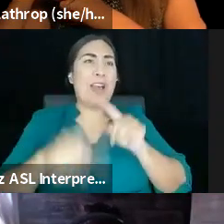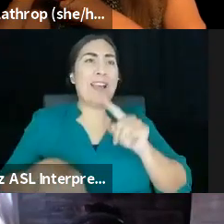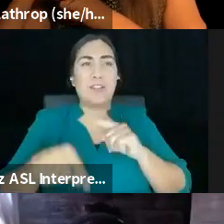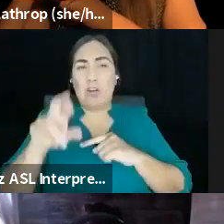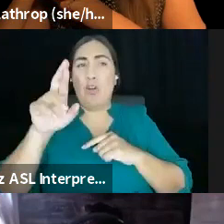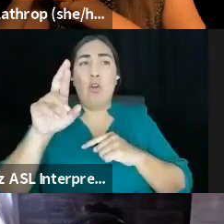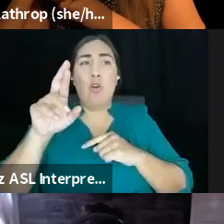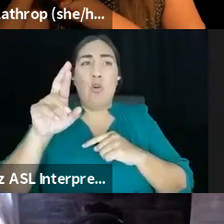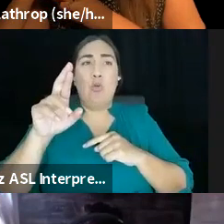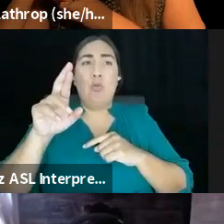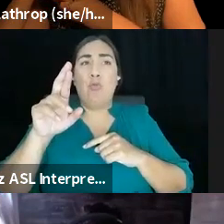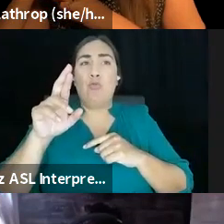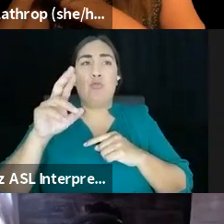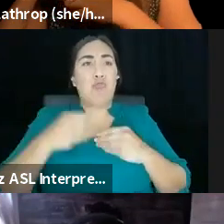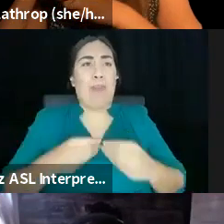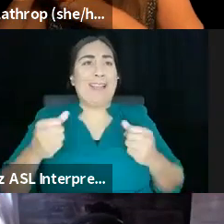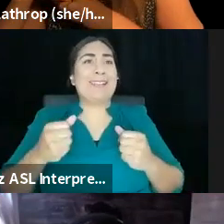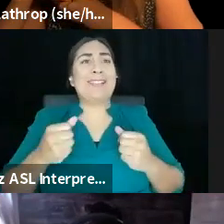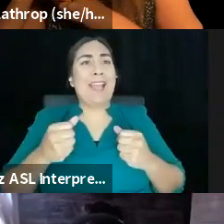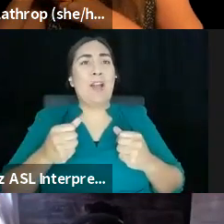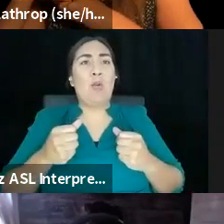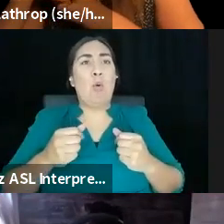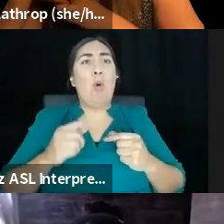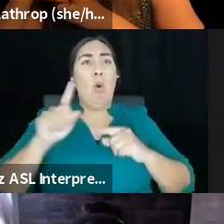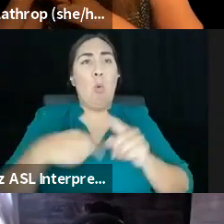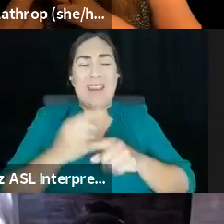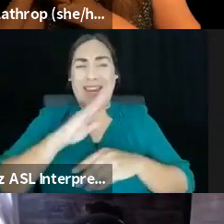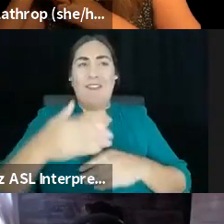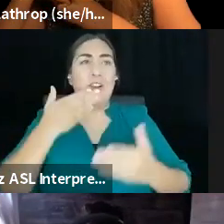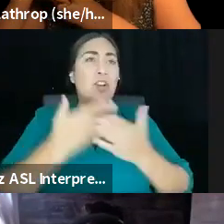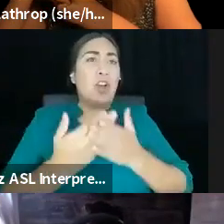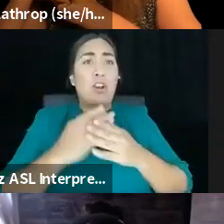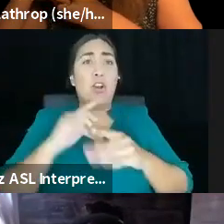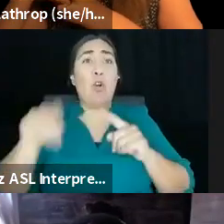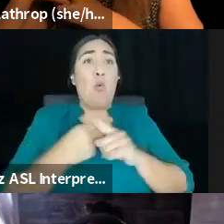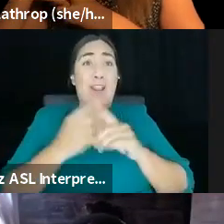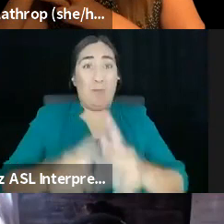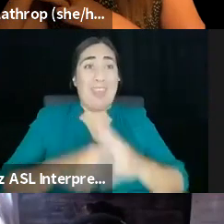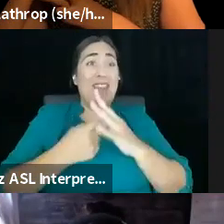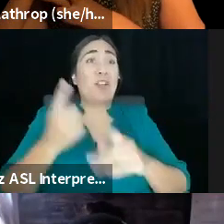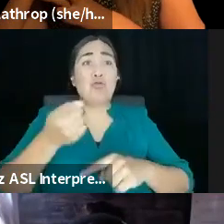it was never good to begin with. It was never consiled. Therefore you cannot reconcile. So actually you have to build something new.